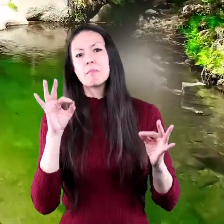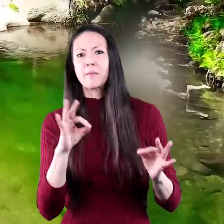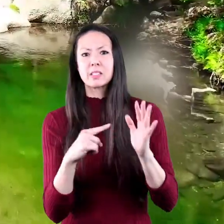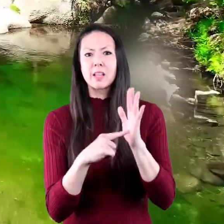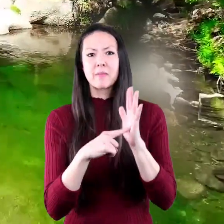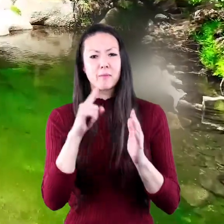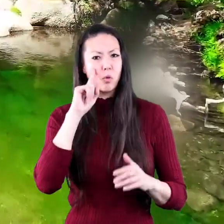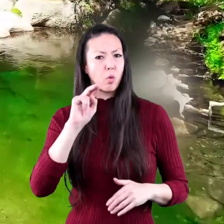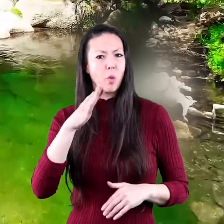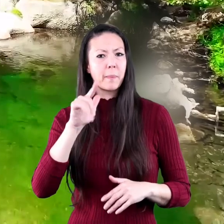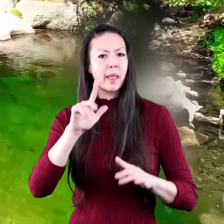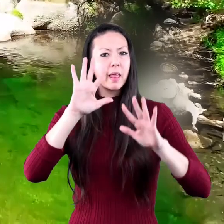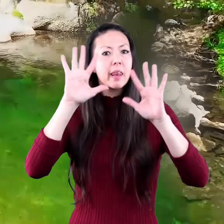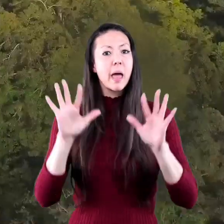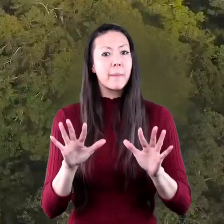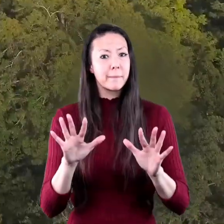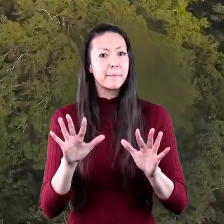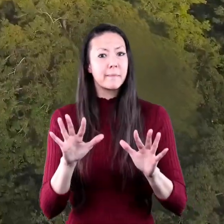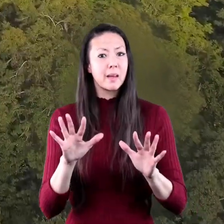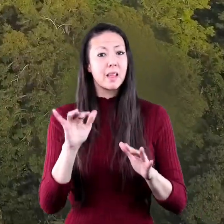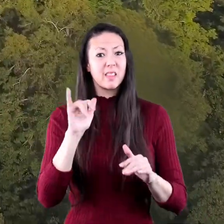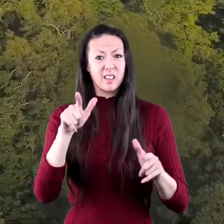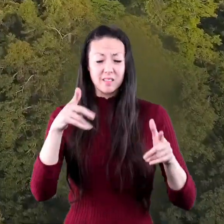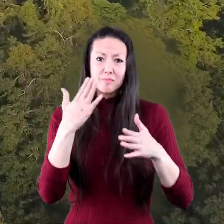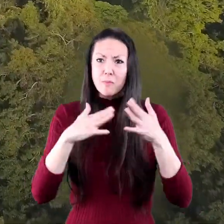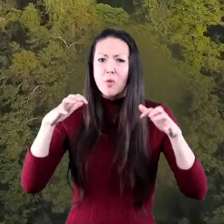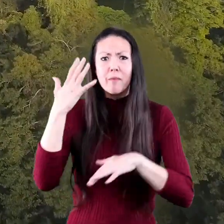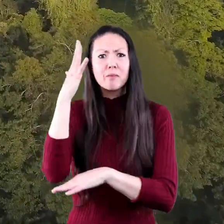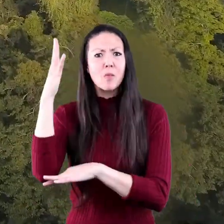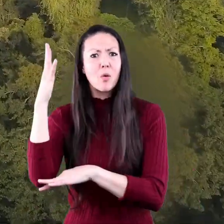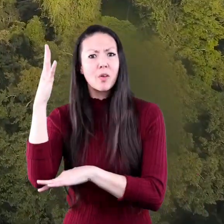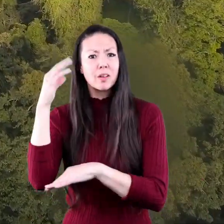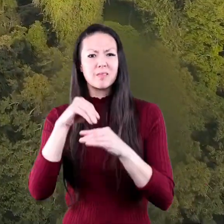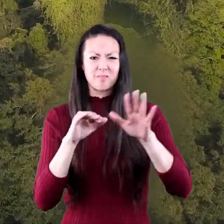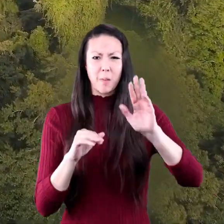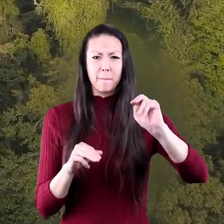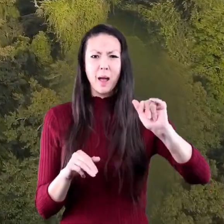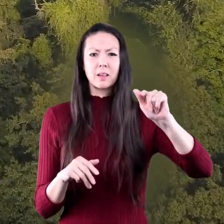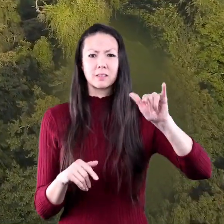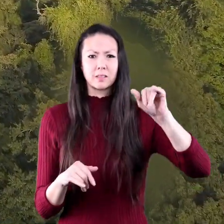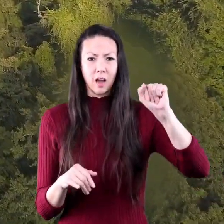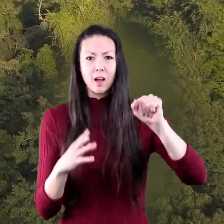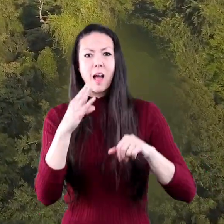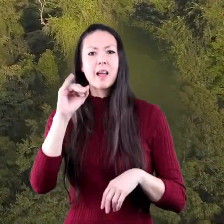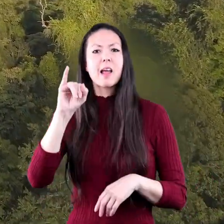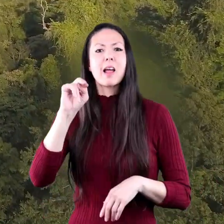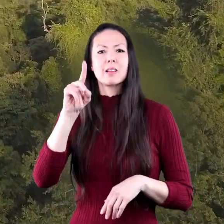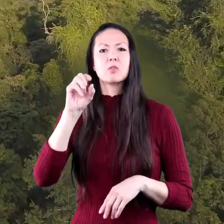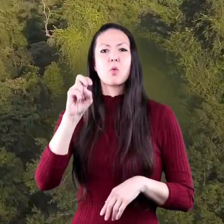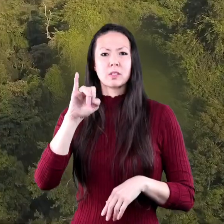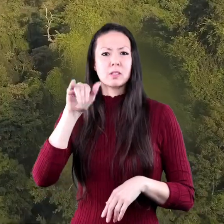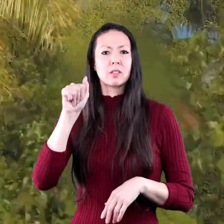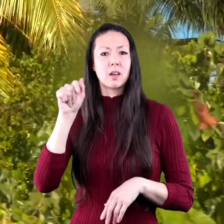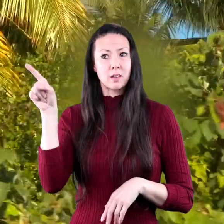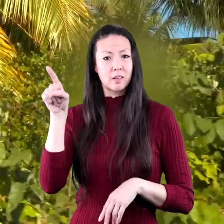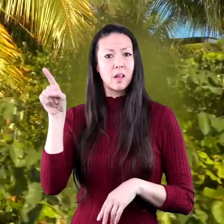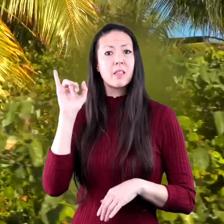of tropical climates, as well as some rainforests in Malaysia and Indonesia. There are two